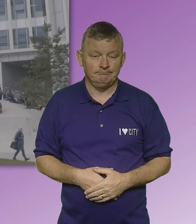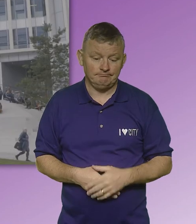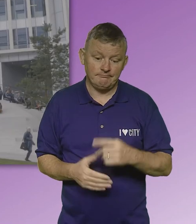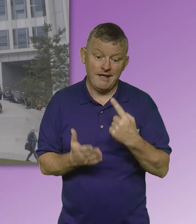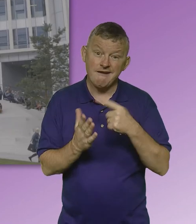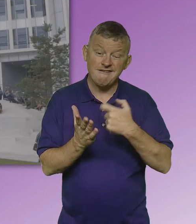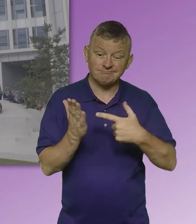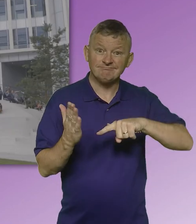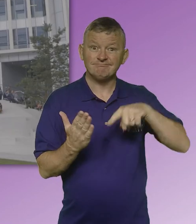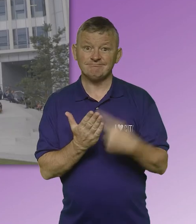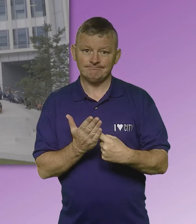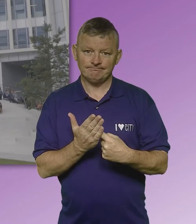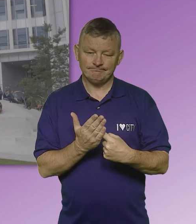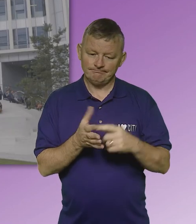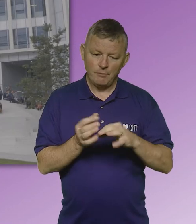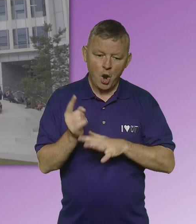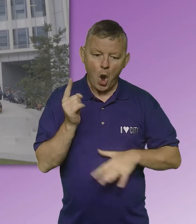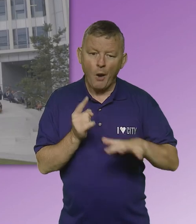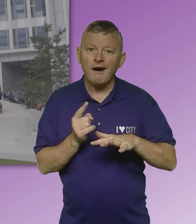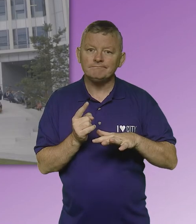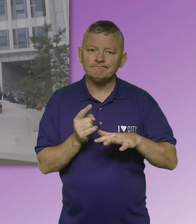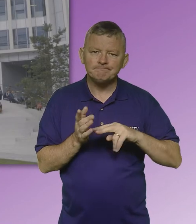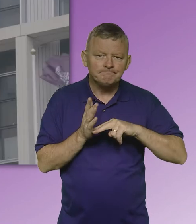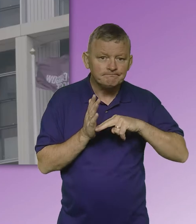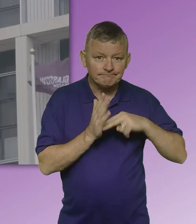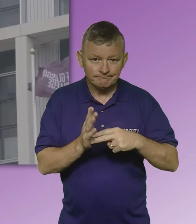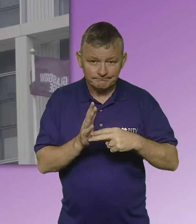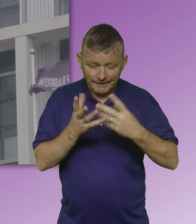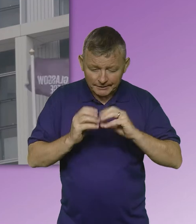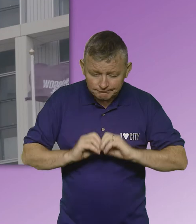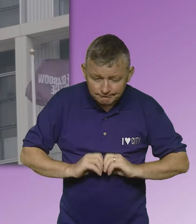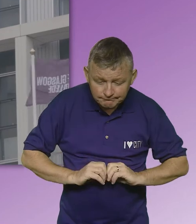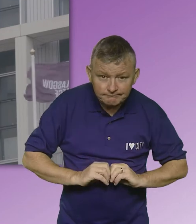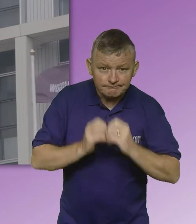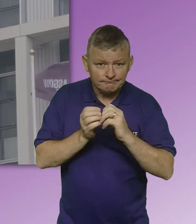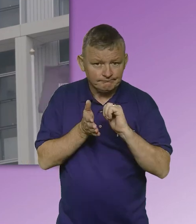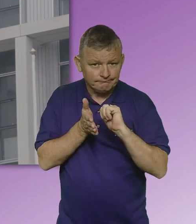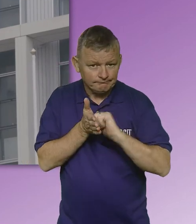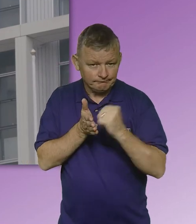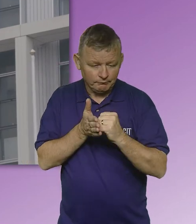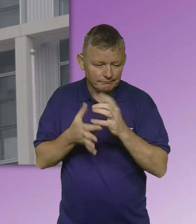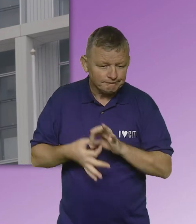The Act requires local BSL action plans to be developed and published by all local authorities,